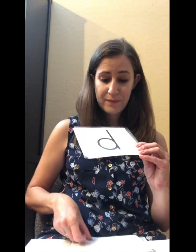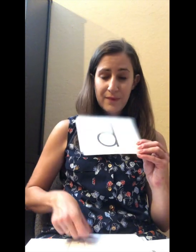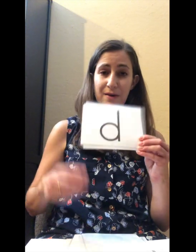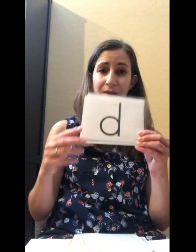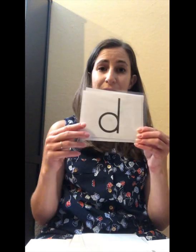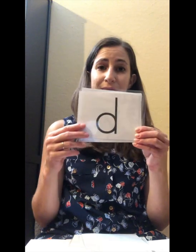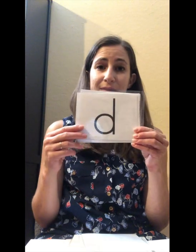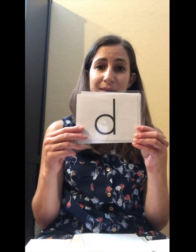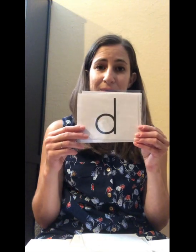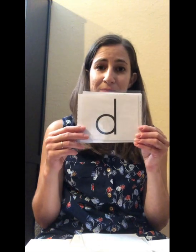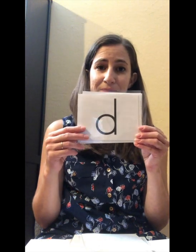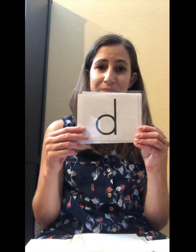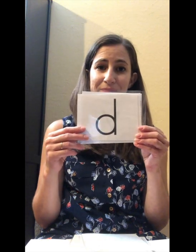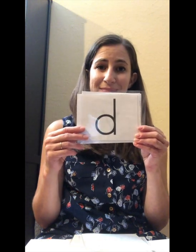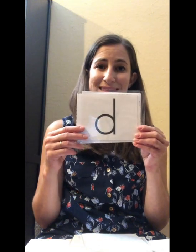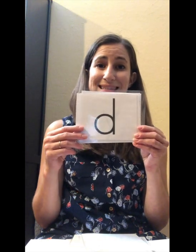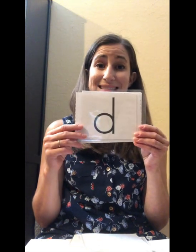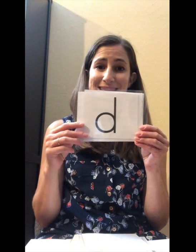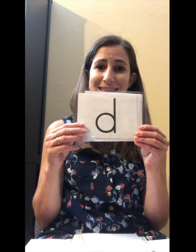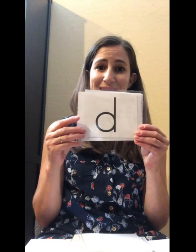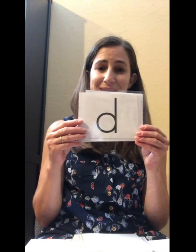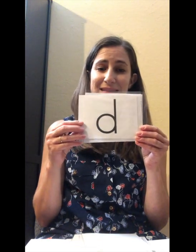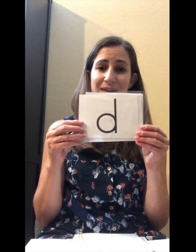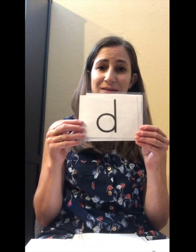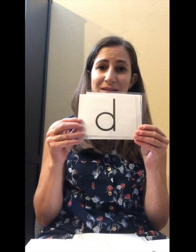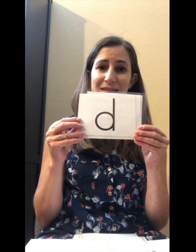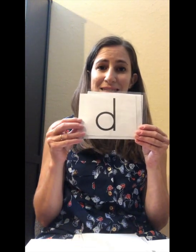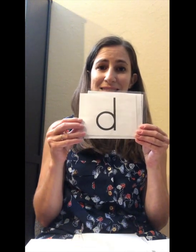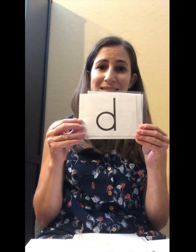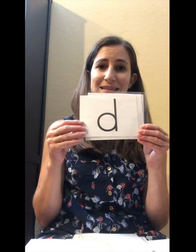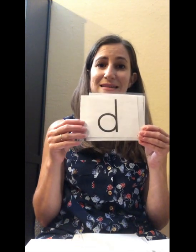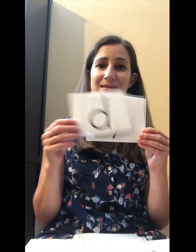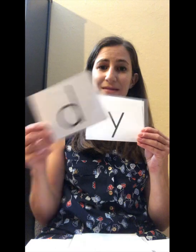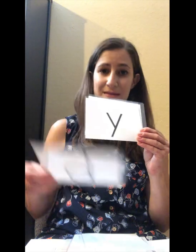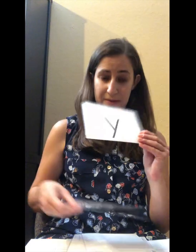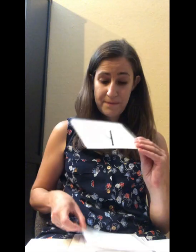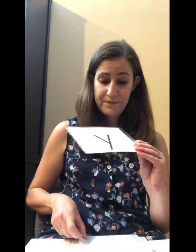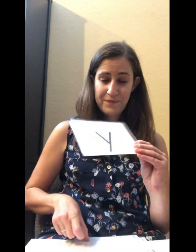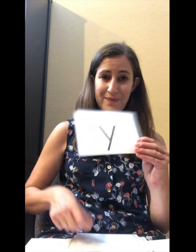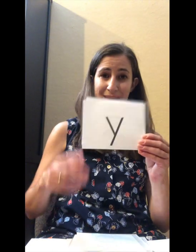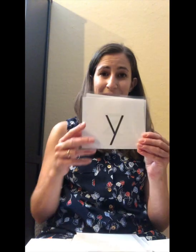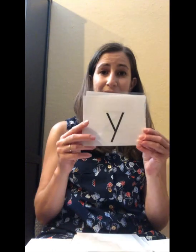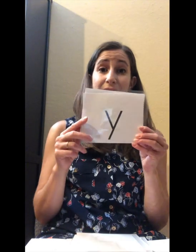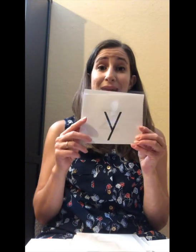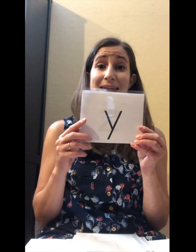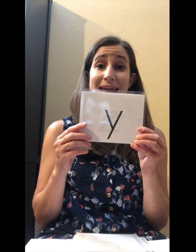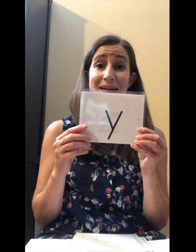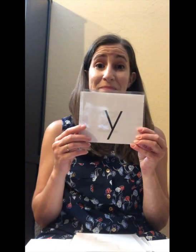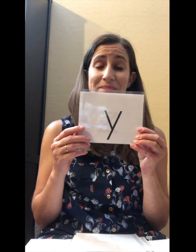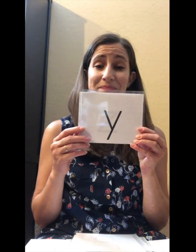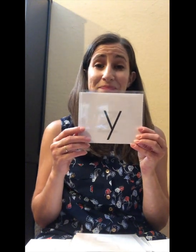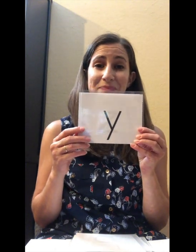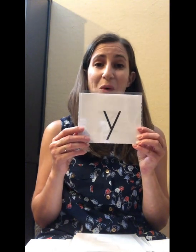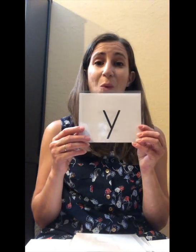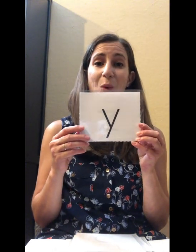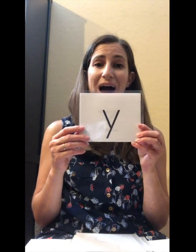Name? D. Sound? D. Name? Y.